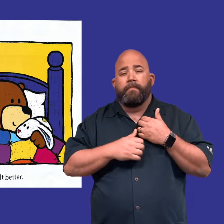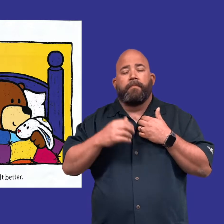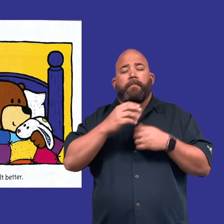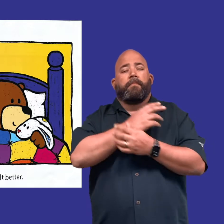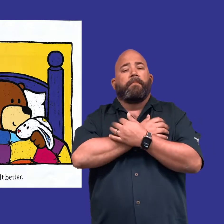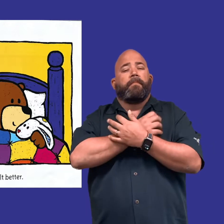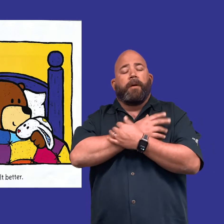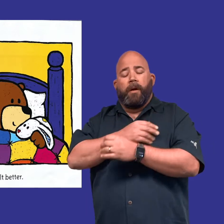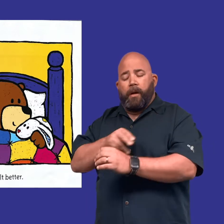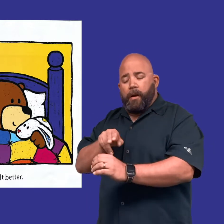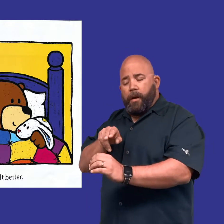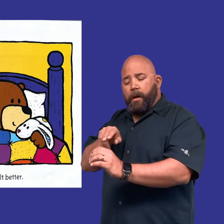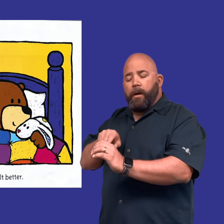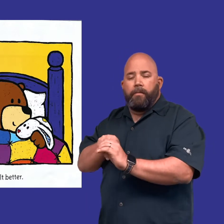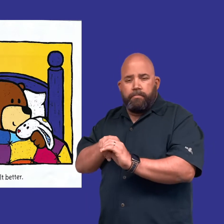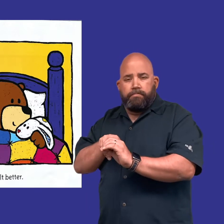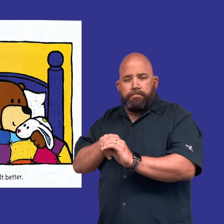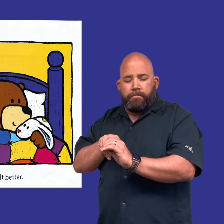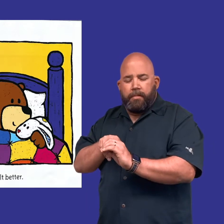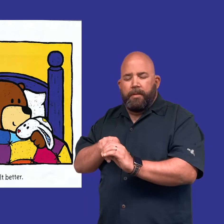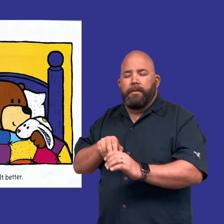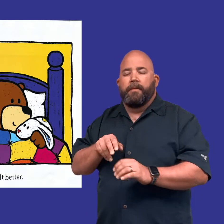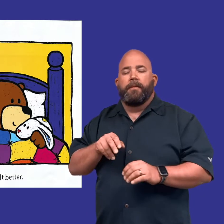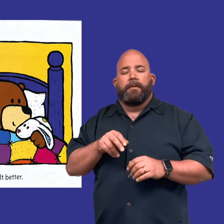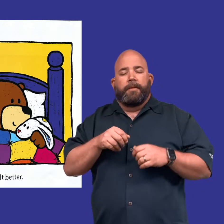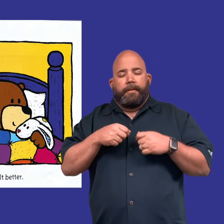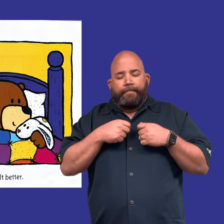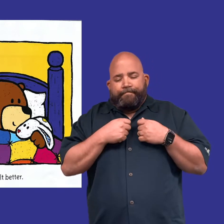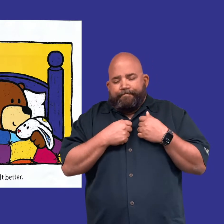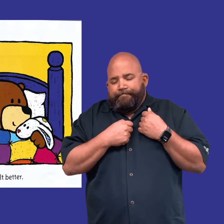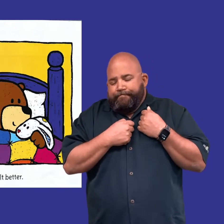Bear felt better. Bear felt